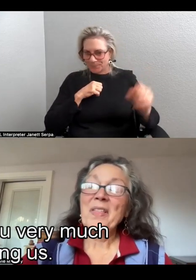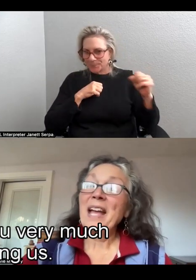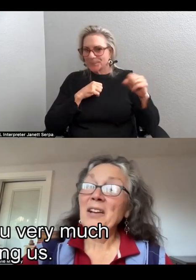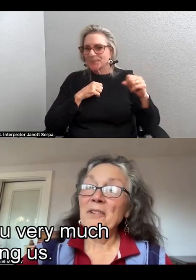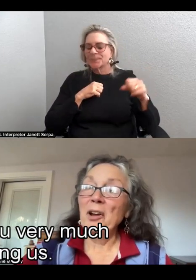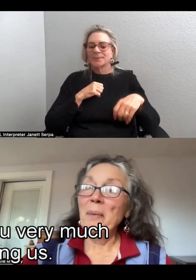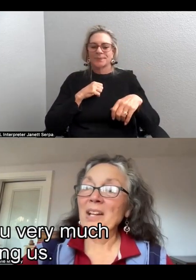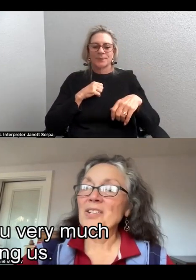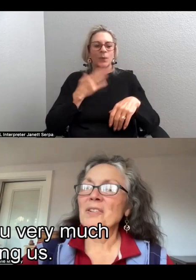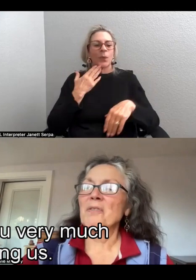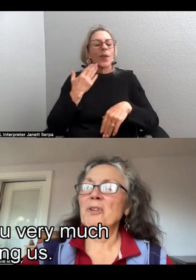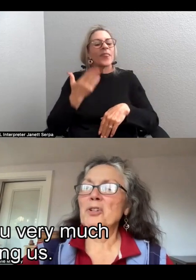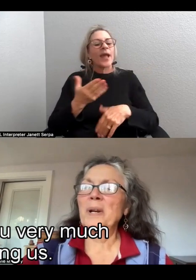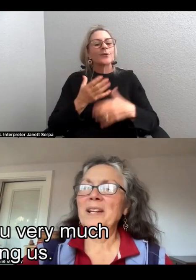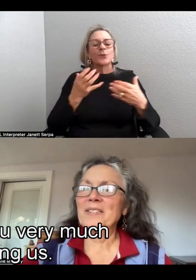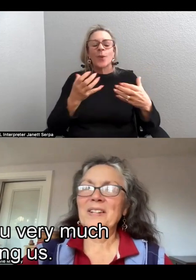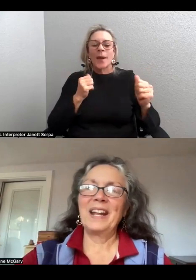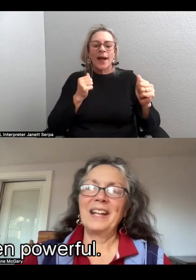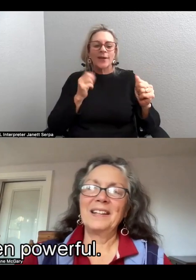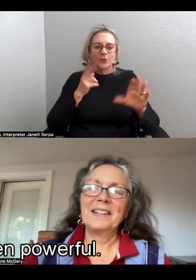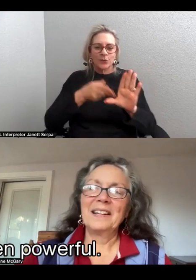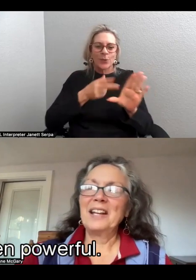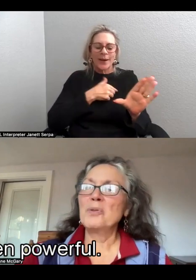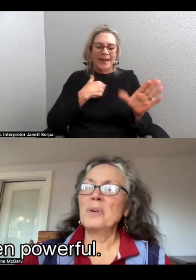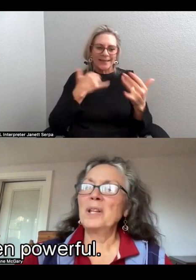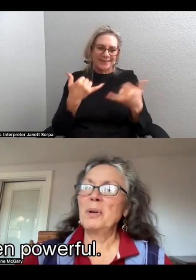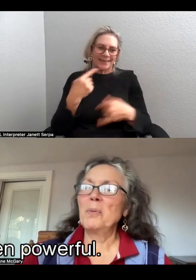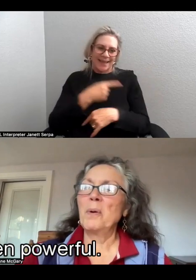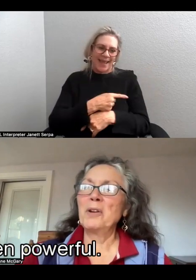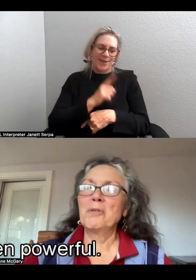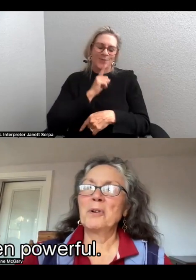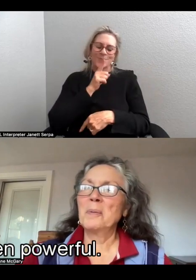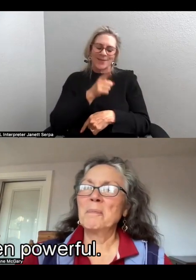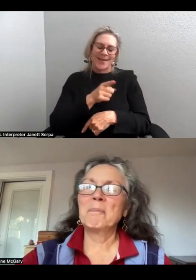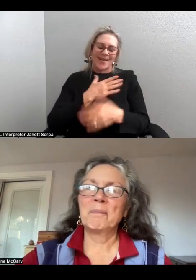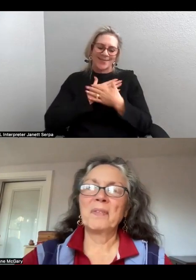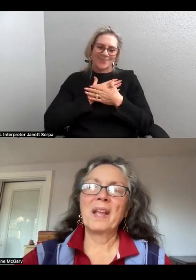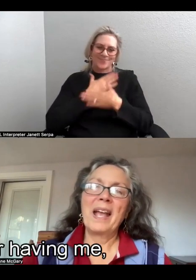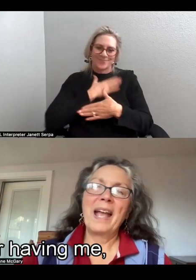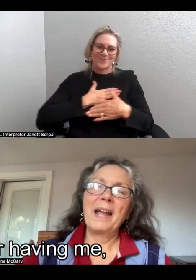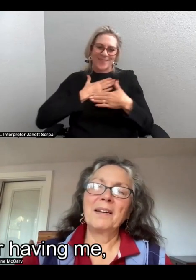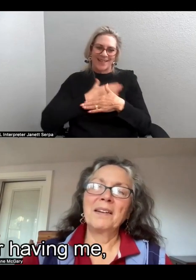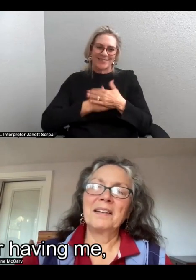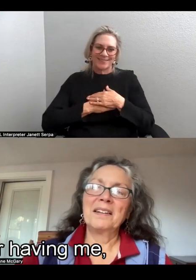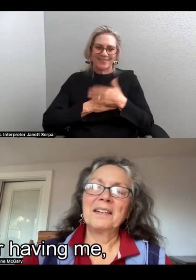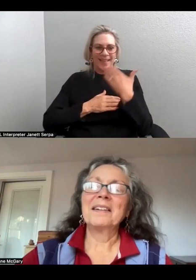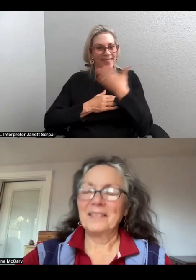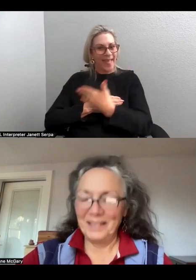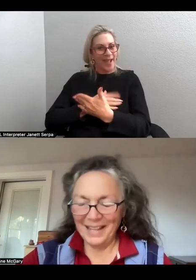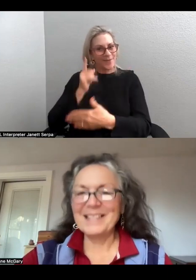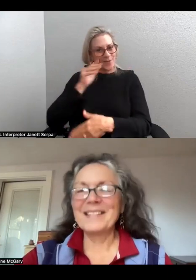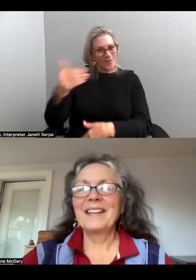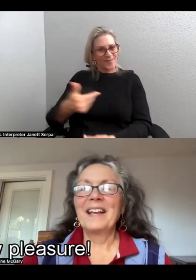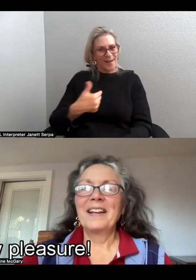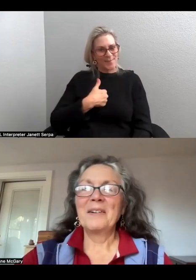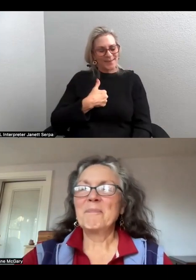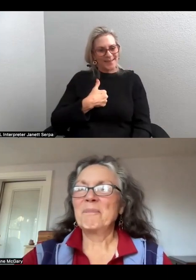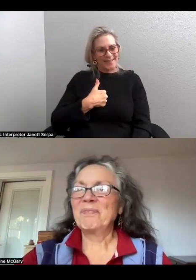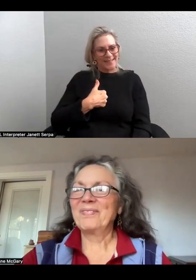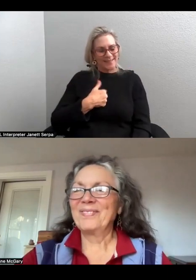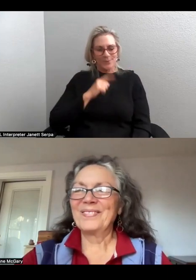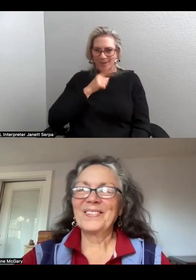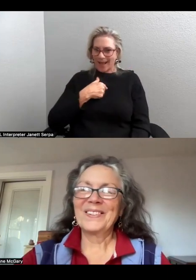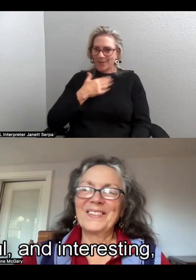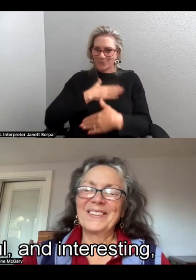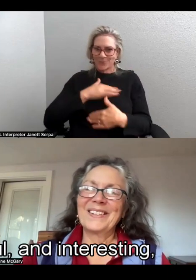Well, thank you very much for joining us. It's really beautiful. Thank you for having me. It's been my pleasure.